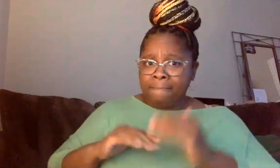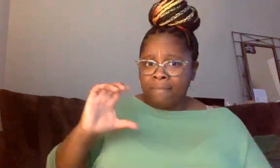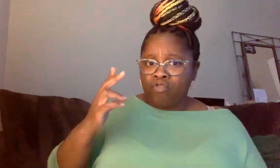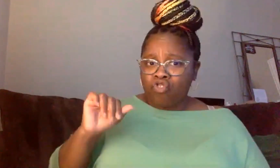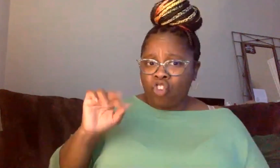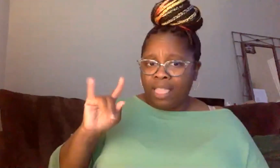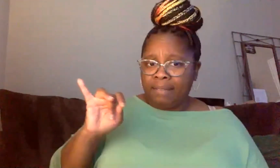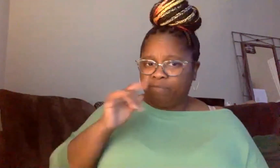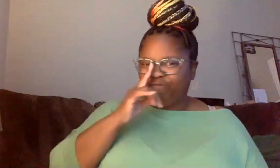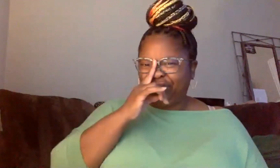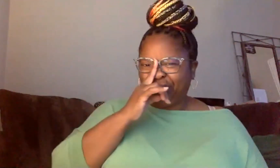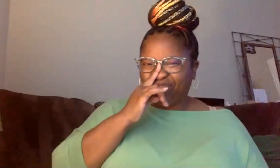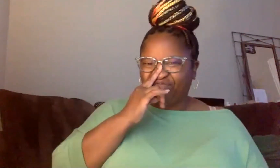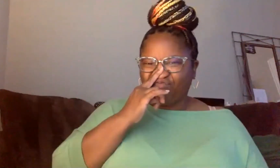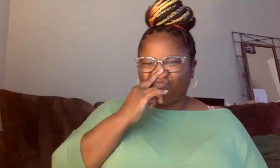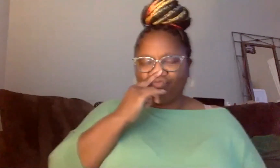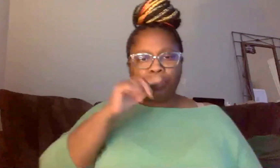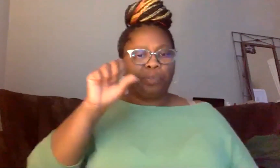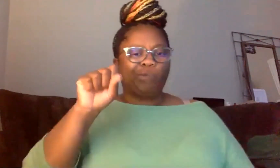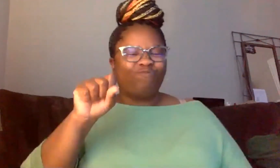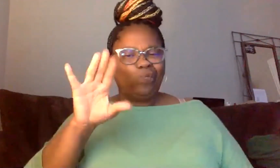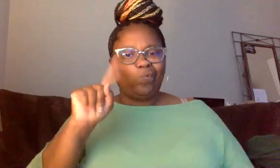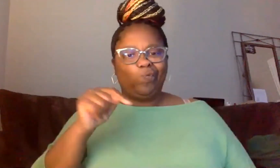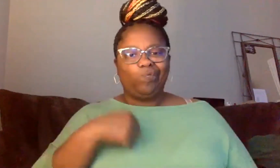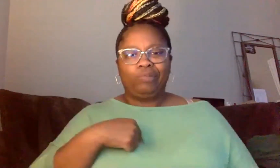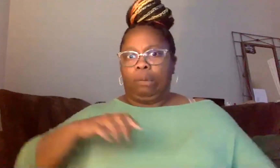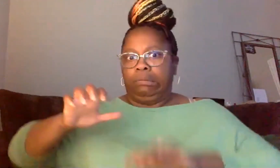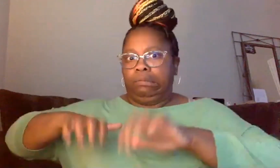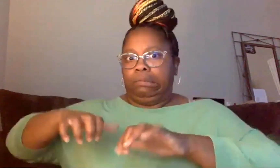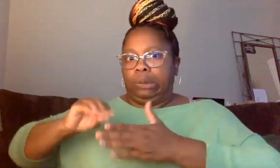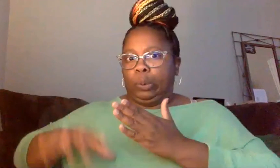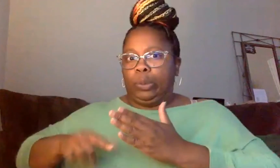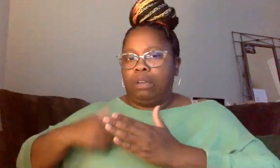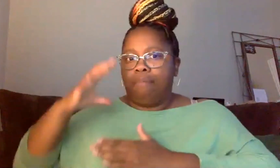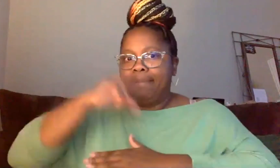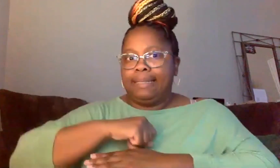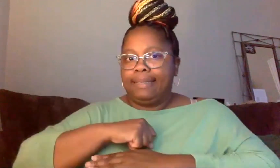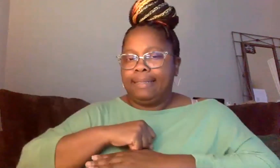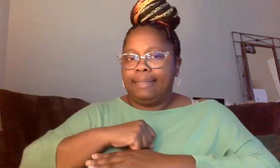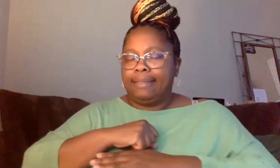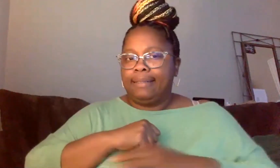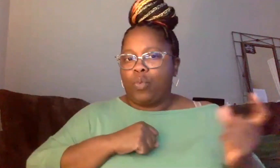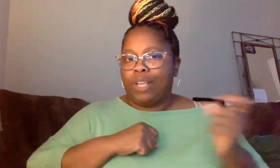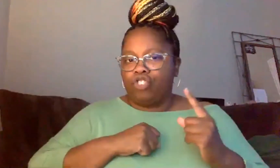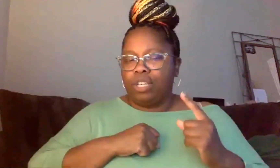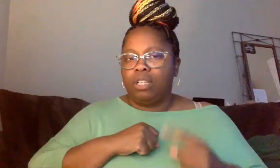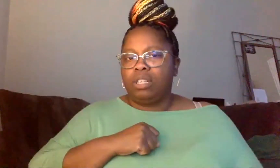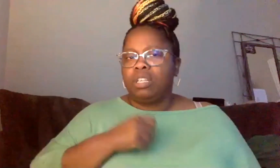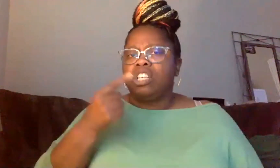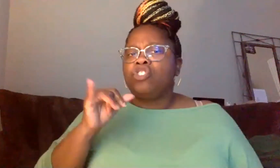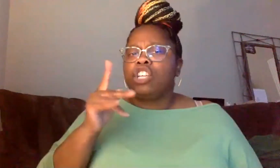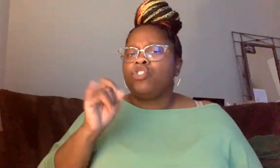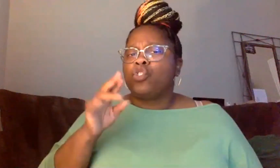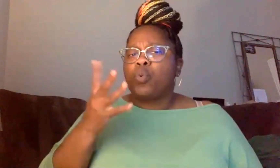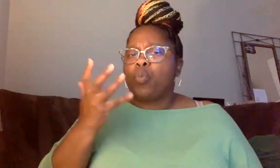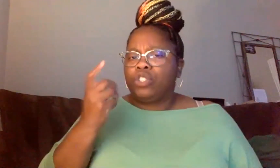that Charlie? Yes, but I just was answering a student. So tell me again. Oh. Oh, what? Ginger wanted to know what she could